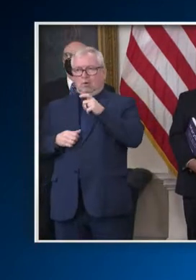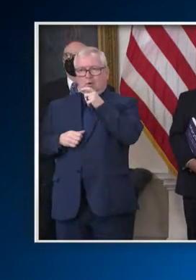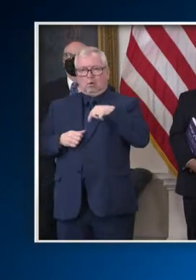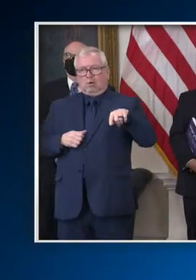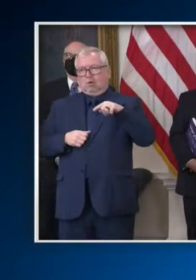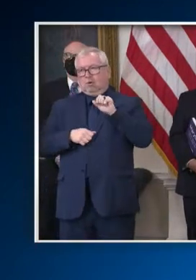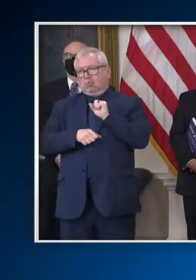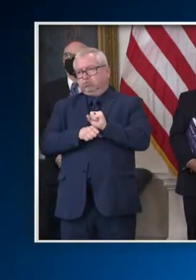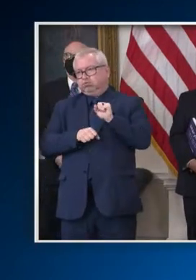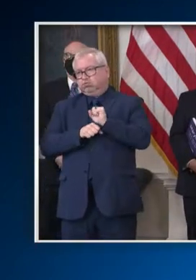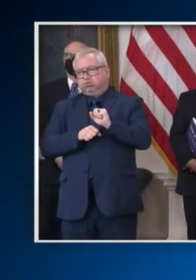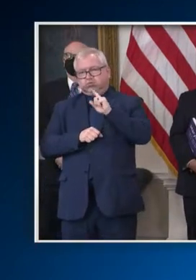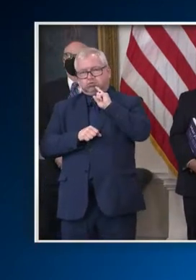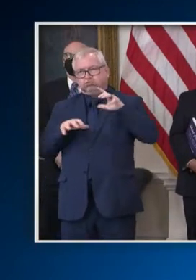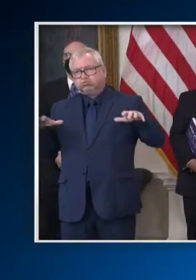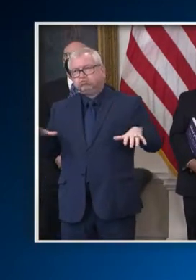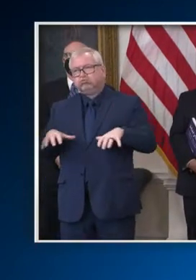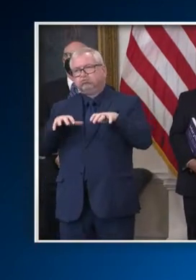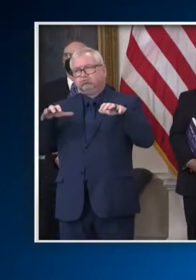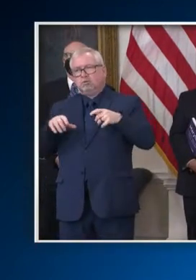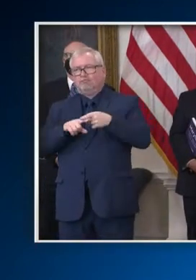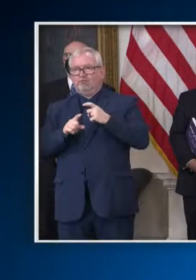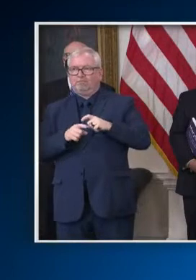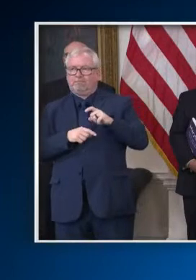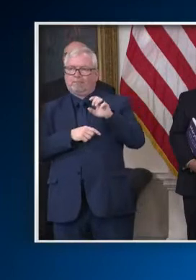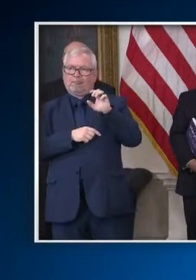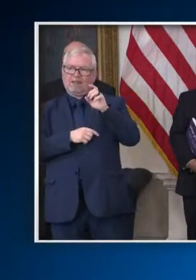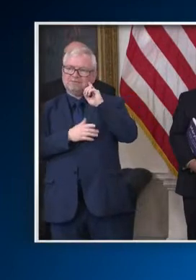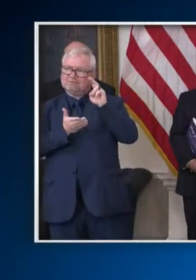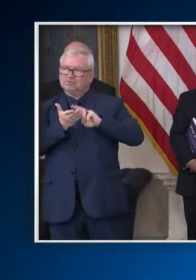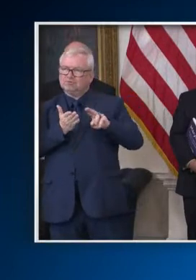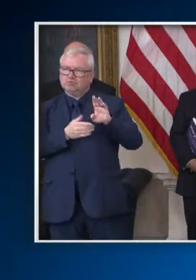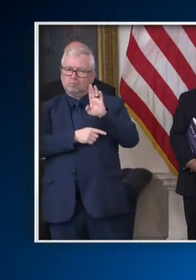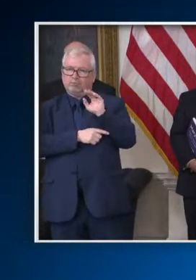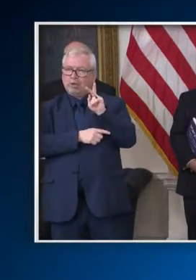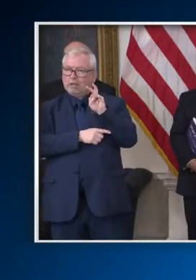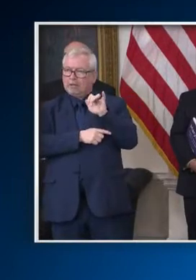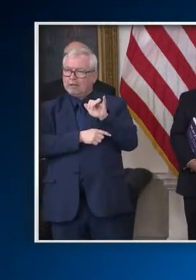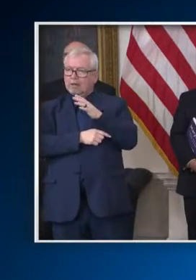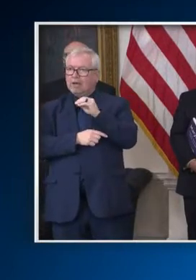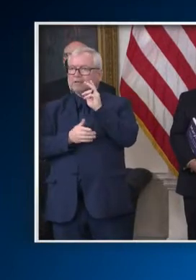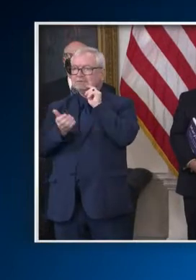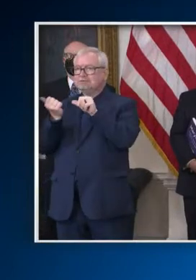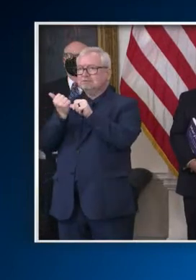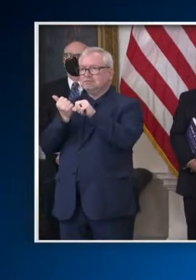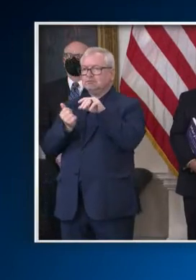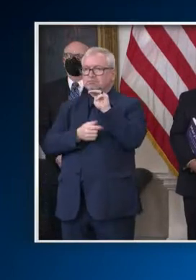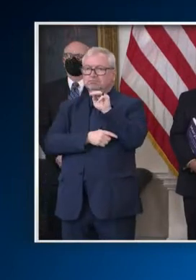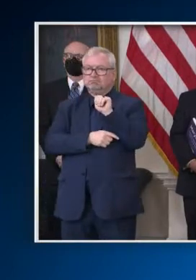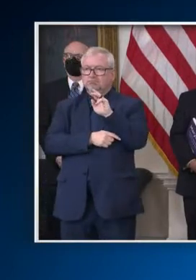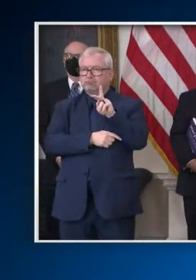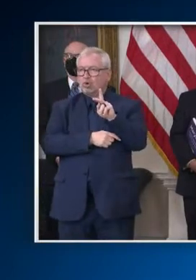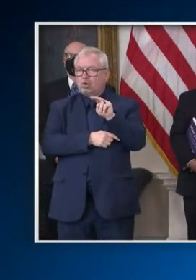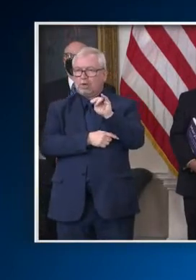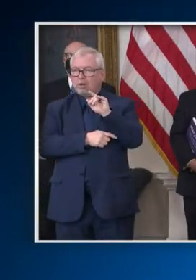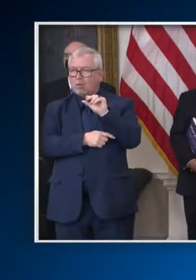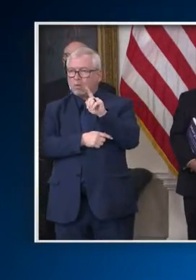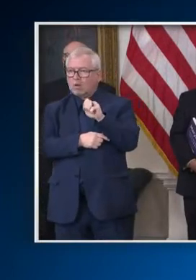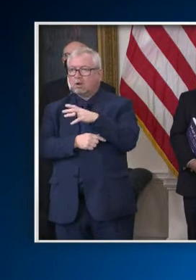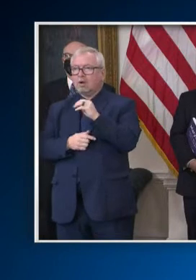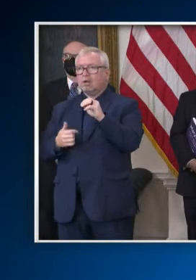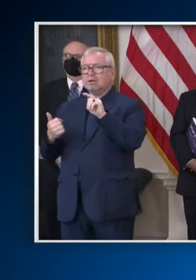Secretary Brinkley, Deputy Secretary Mark Nicole, Terry Garrity, and everyone at the